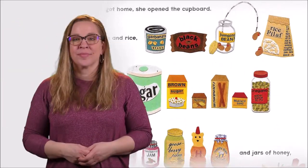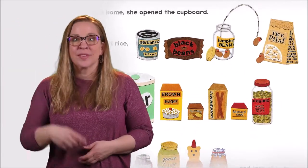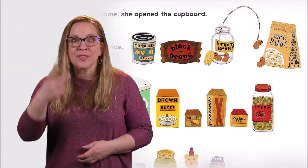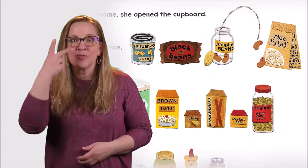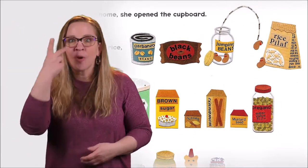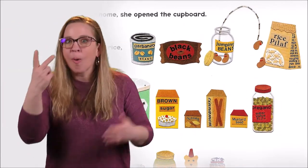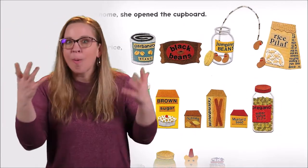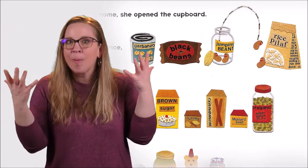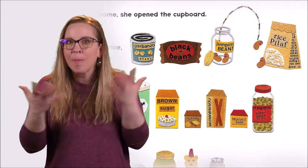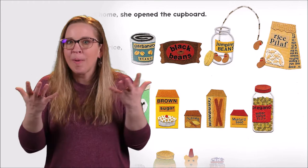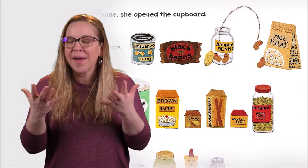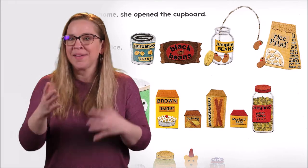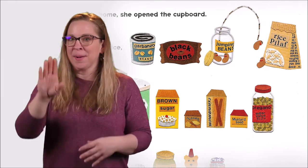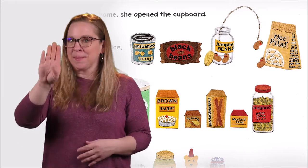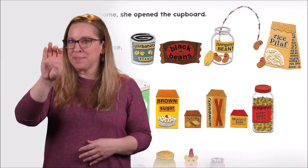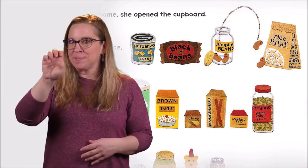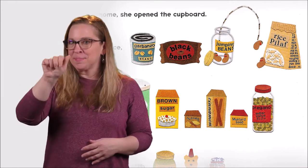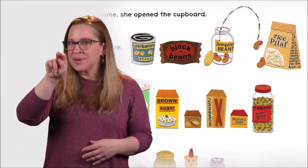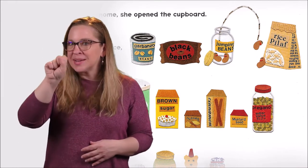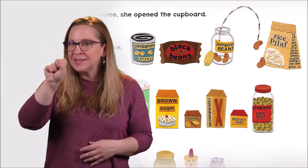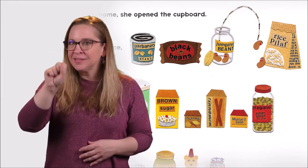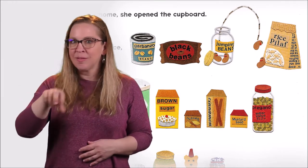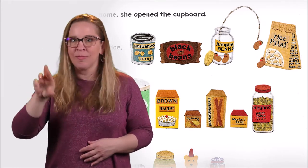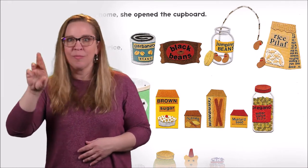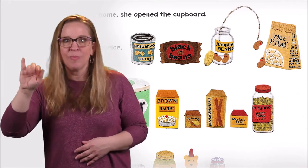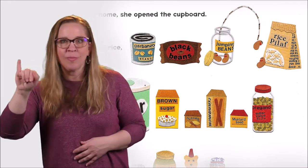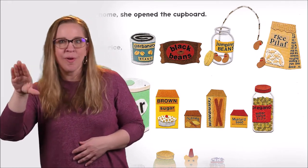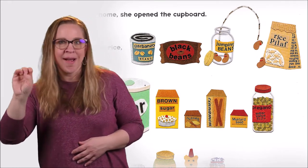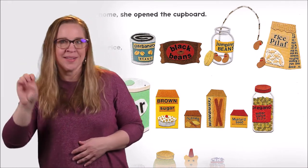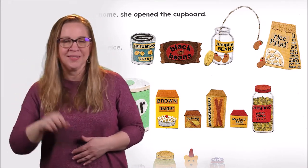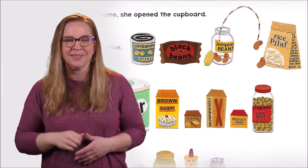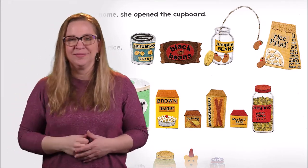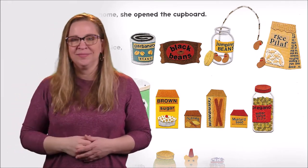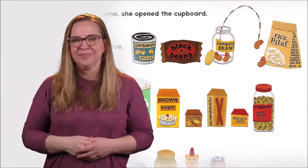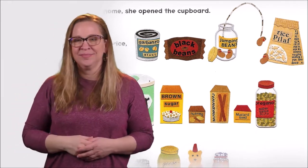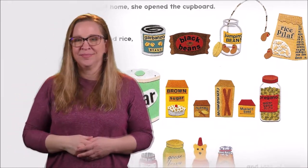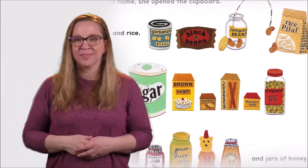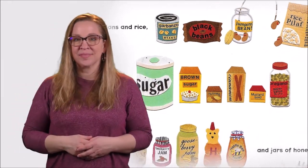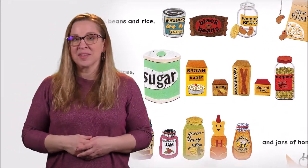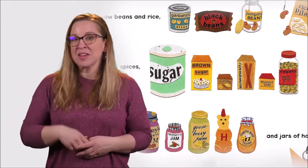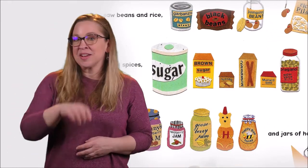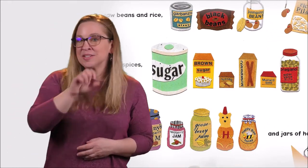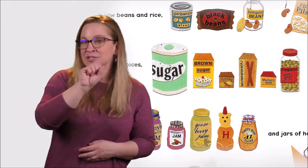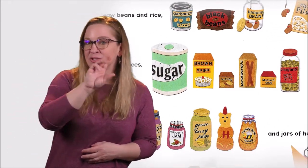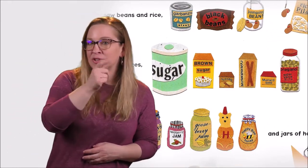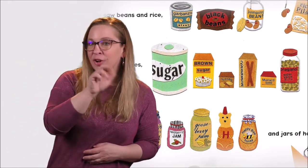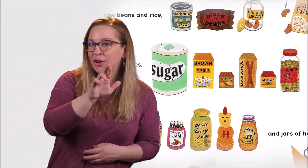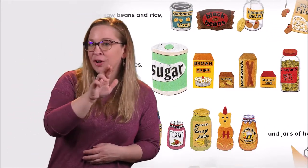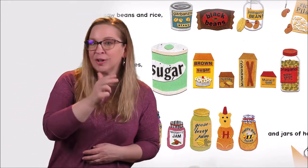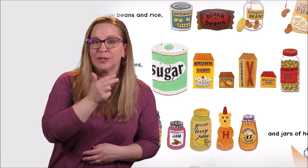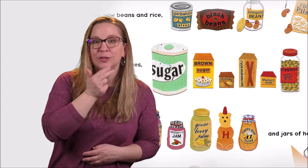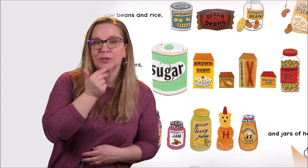She saw beans and rice, sugar and spices,